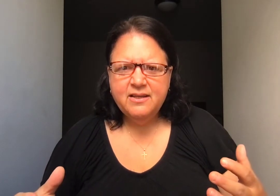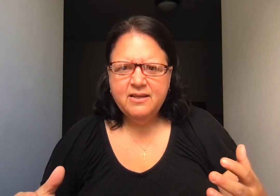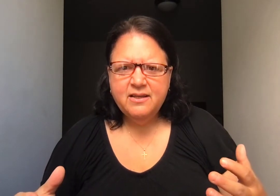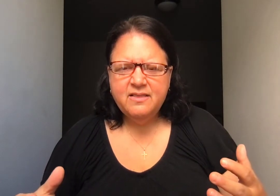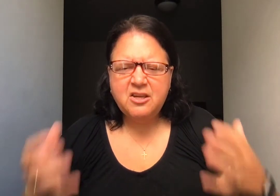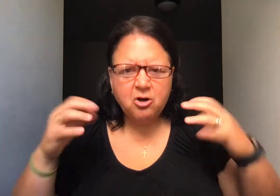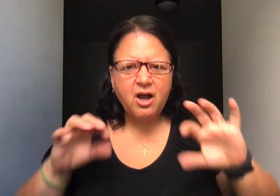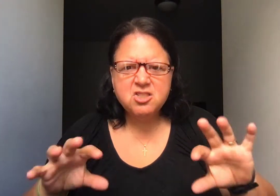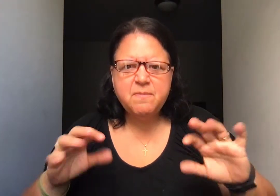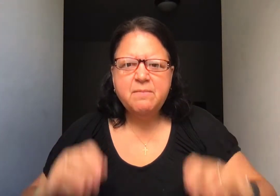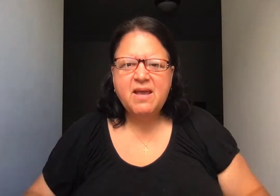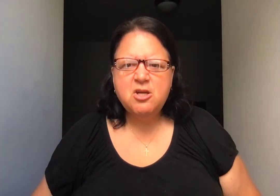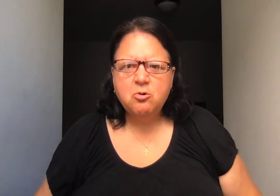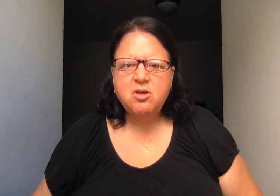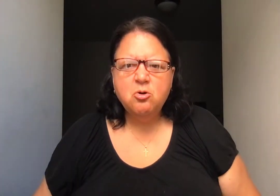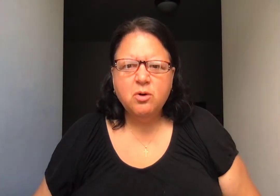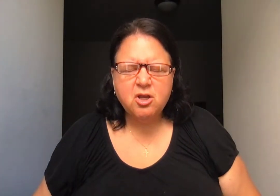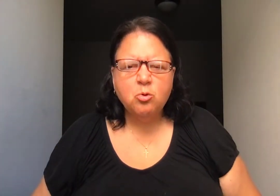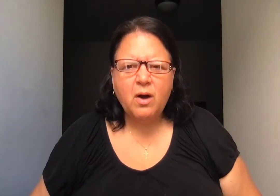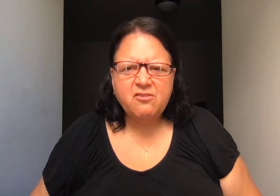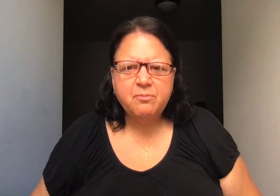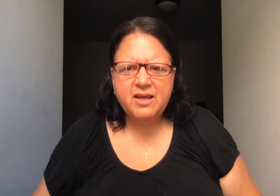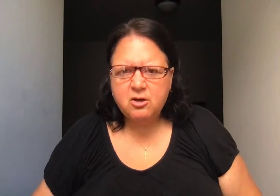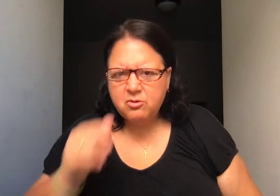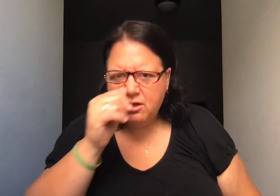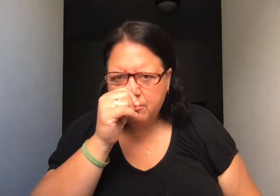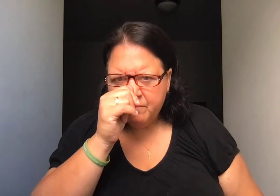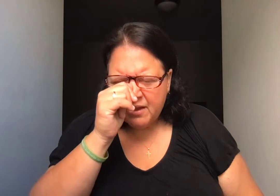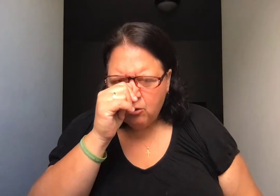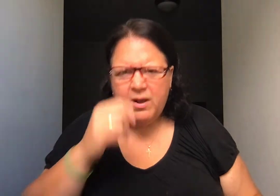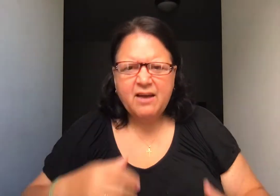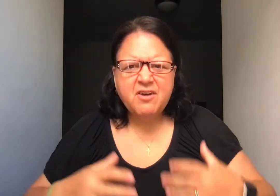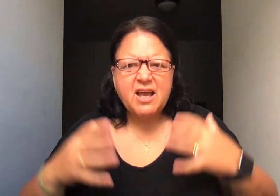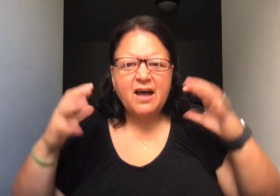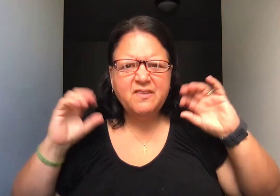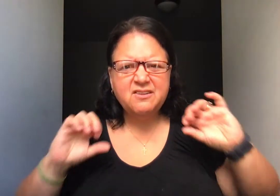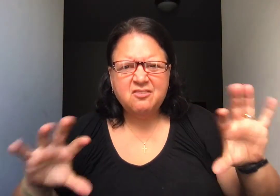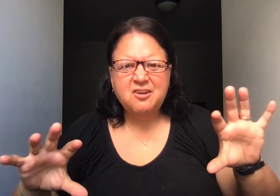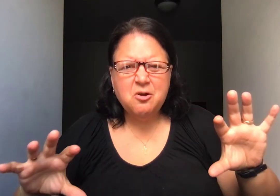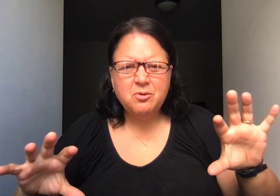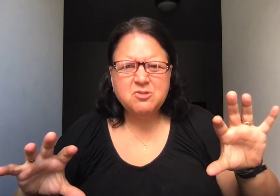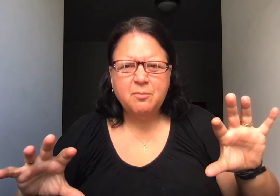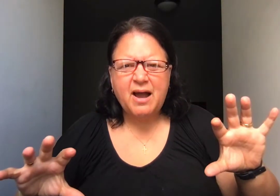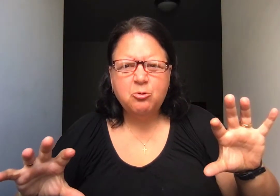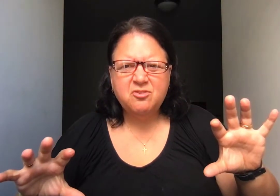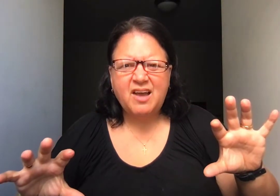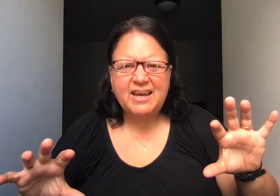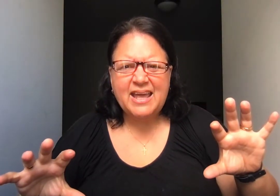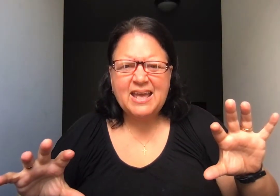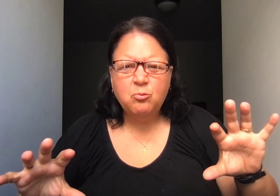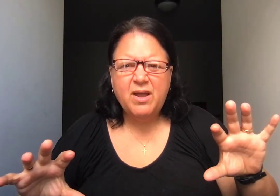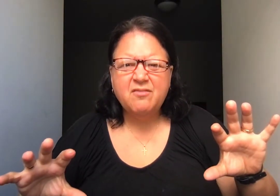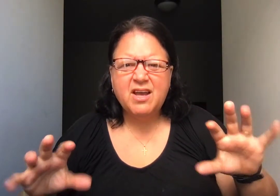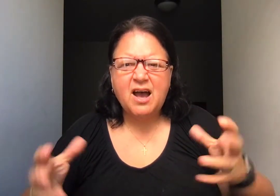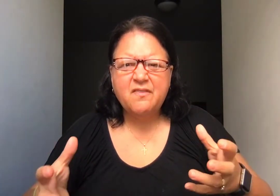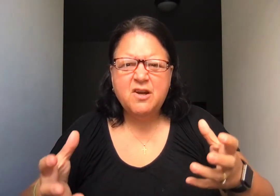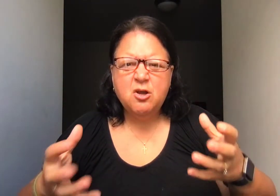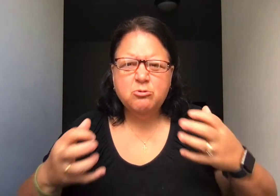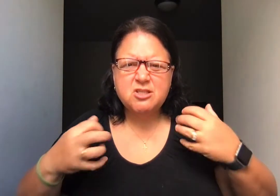Then your husband may know you or your wife may know you. We have a God that doesn't know us from outside in. We have a God that knows us